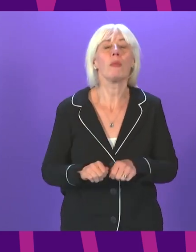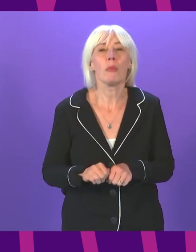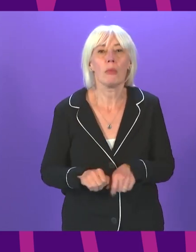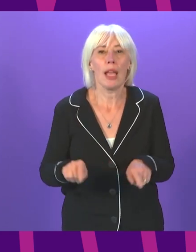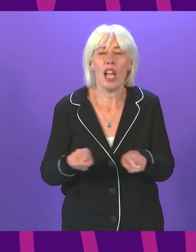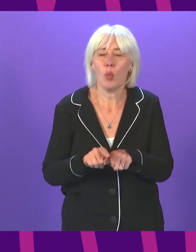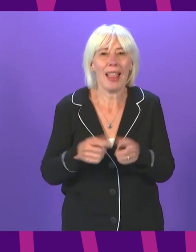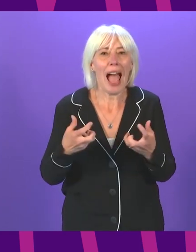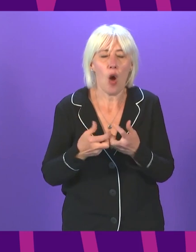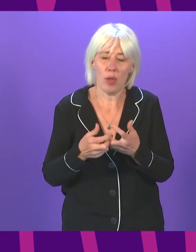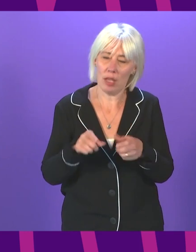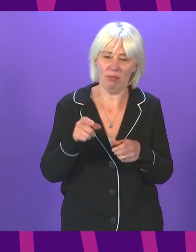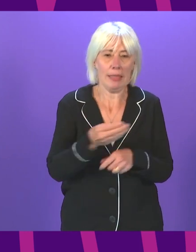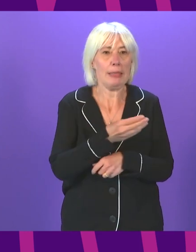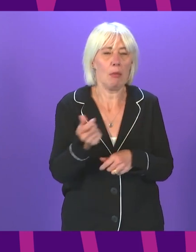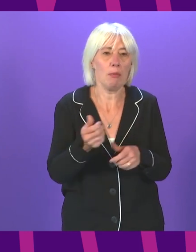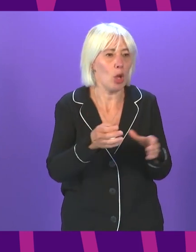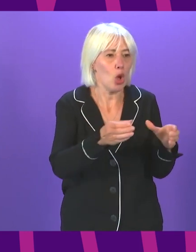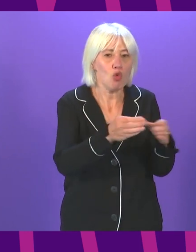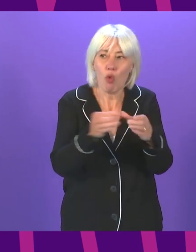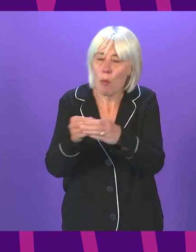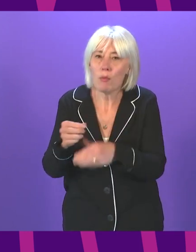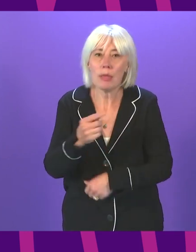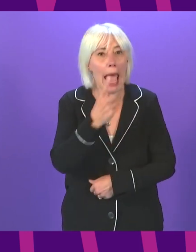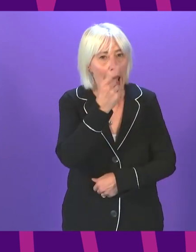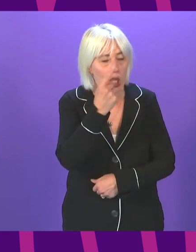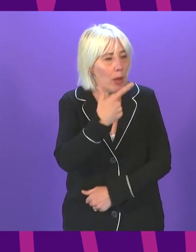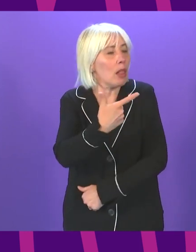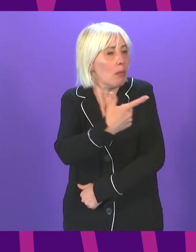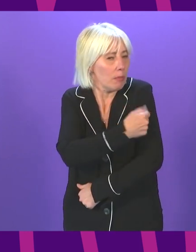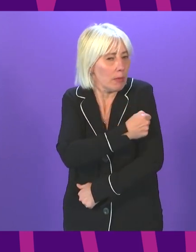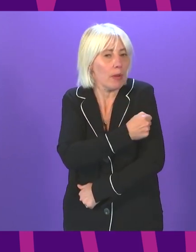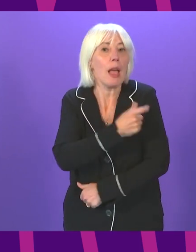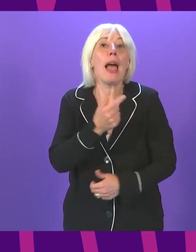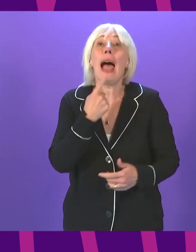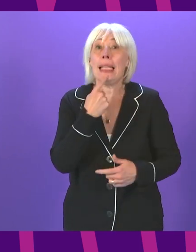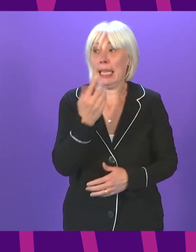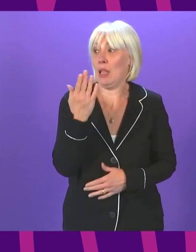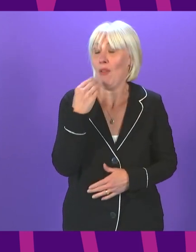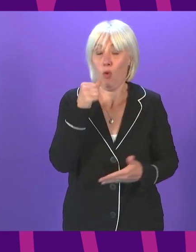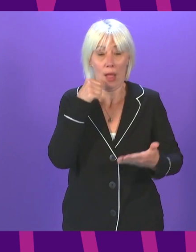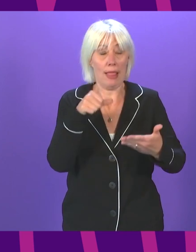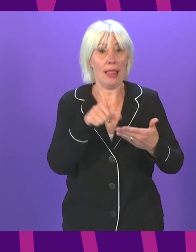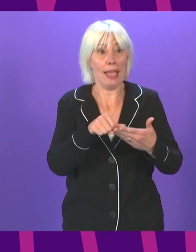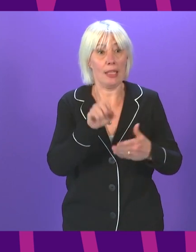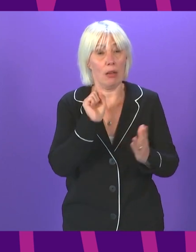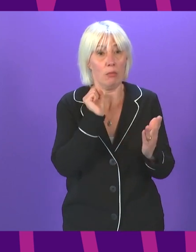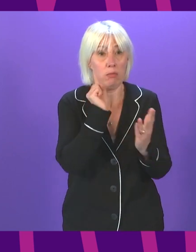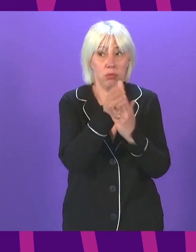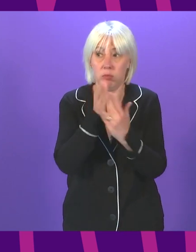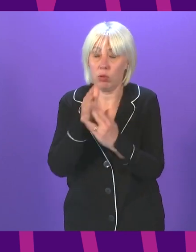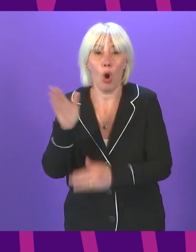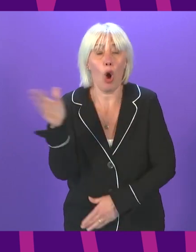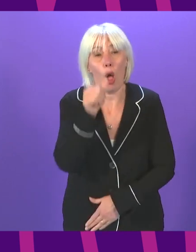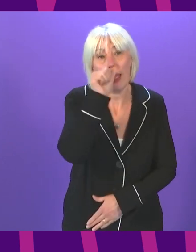to increase uptake amongst groups who are already eligible. I mentioned earlier that an invitation letter has been sent recently to all 16 and